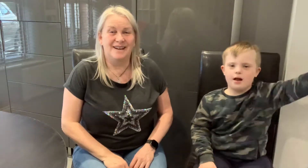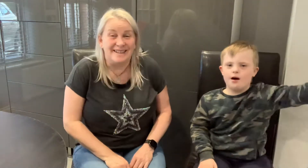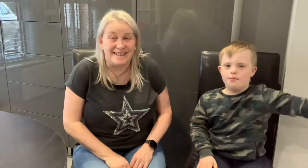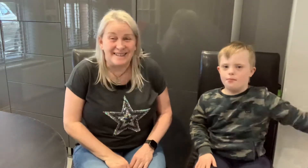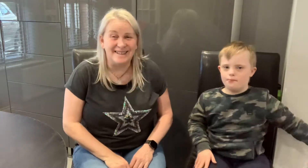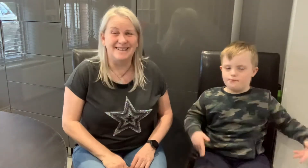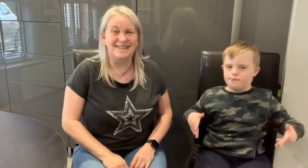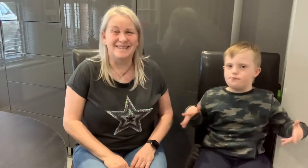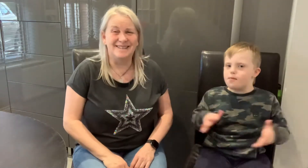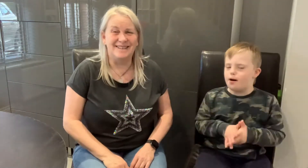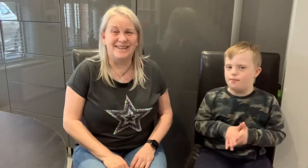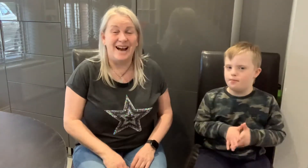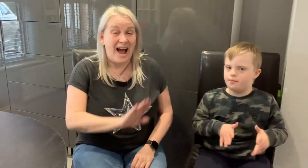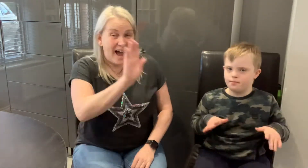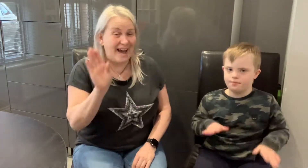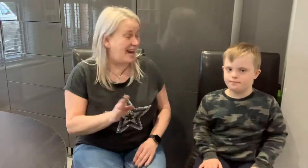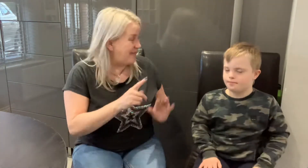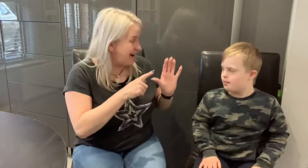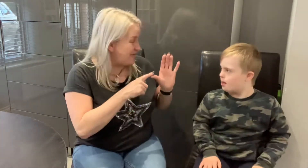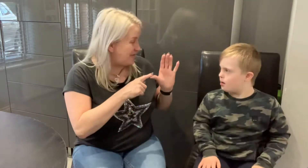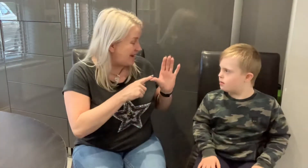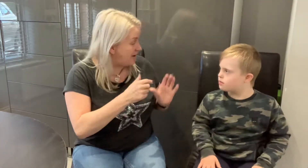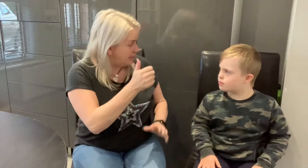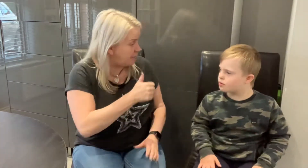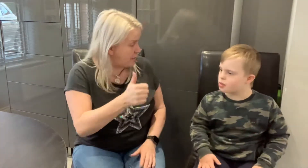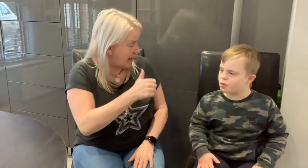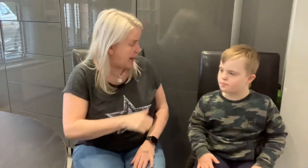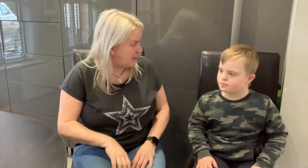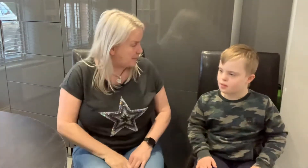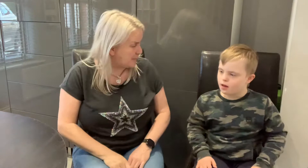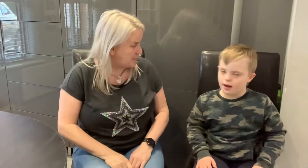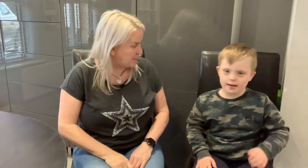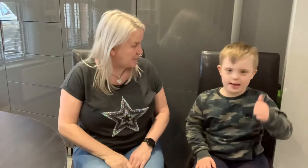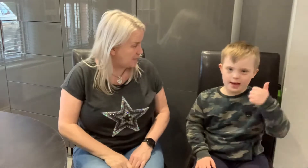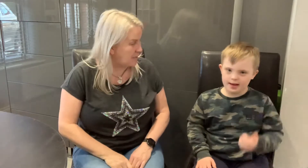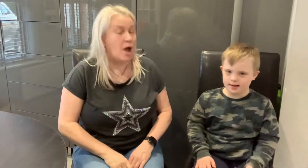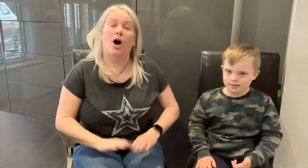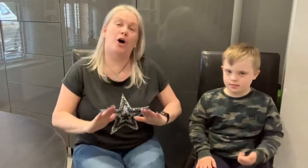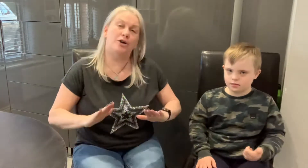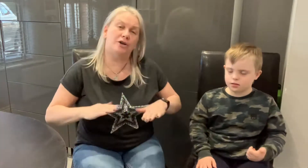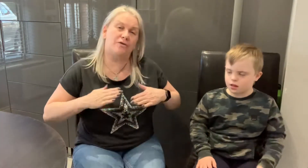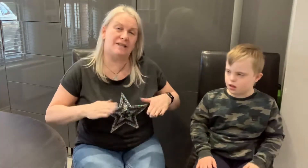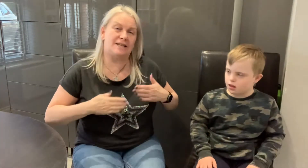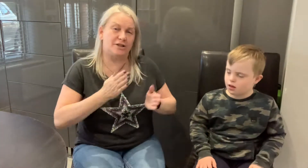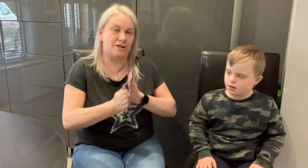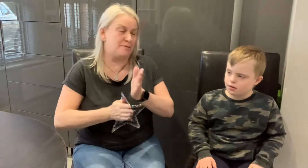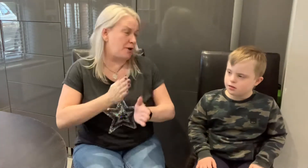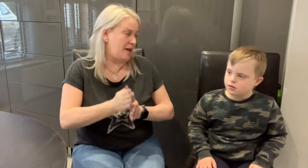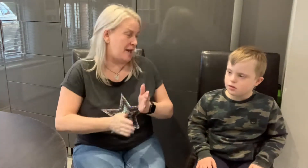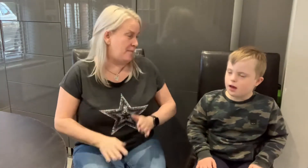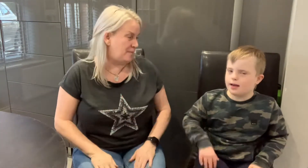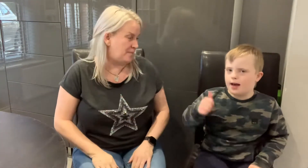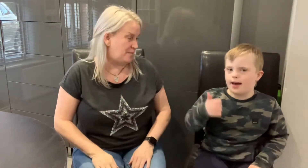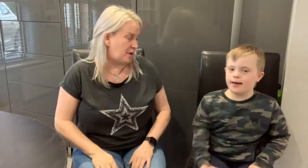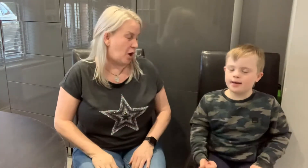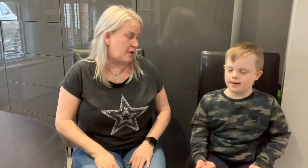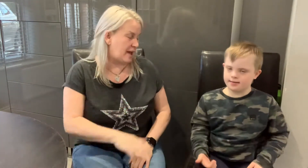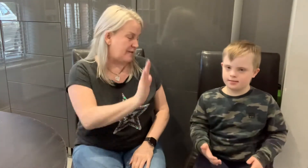Hello, Mum. Hello, Alfie. Are you okay? Okay. Are you ready to do some signing? Okay. Okay, give me